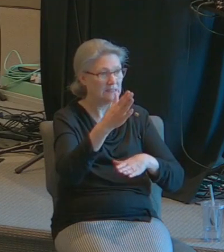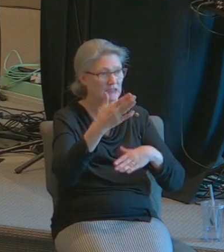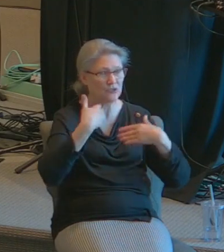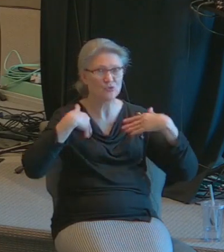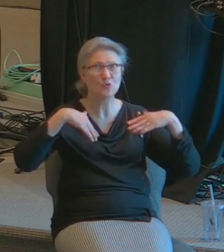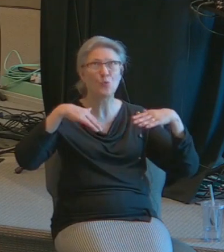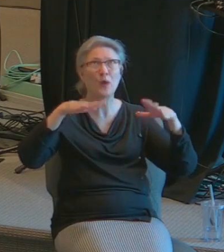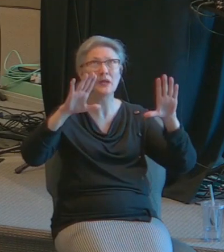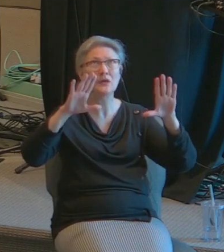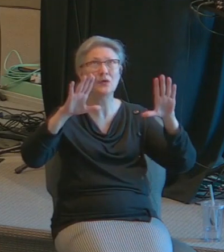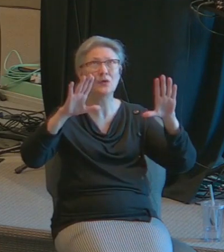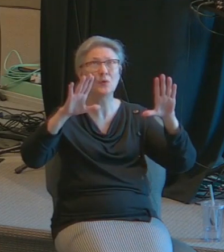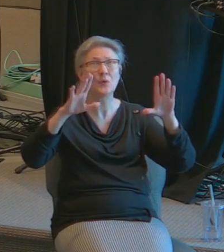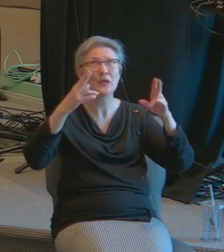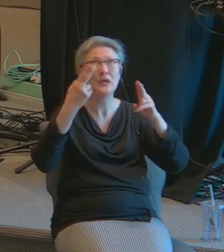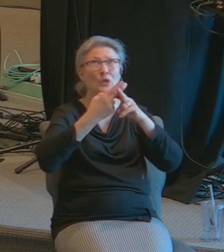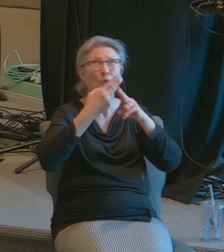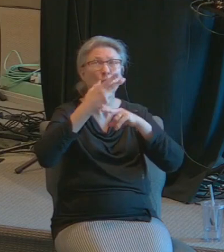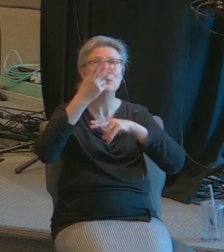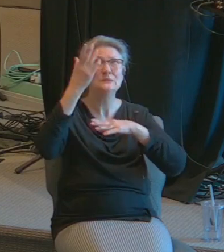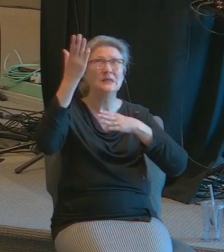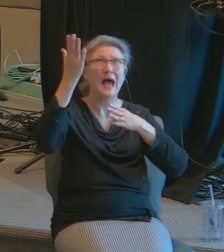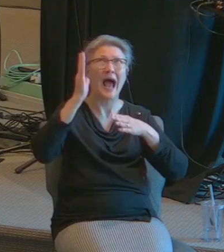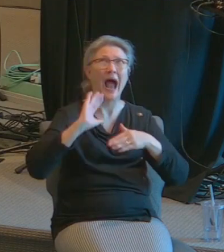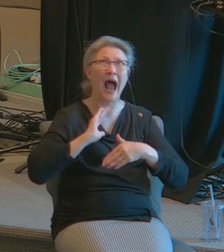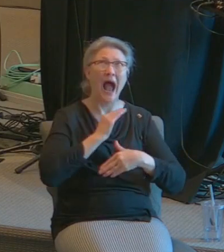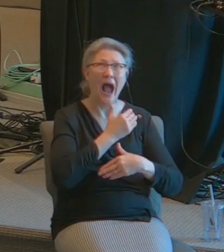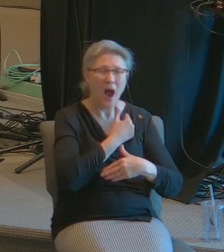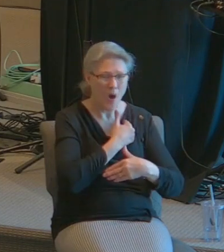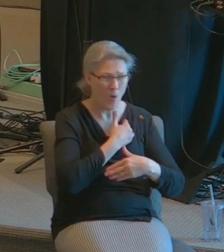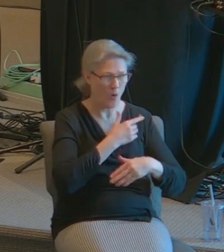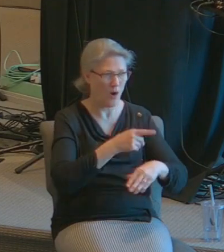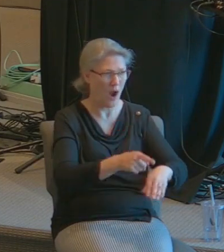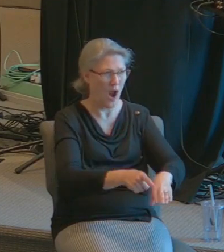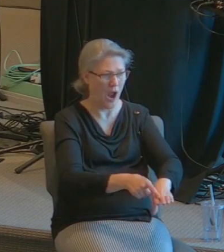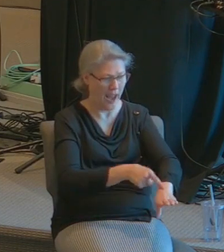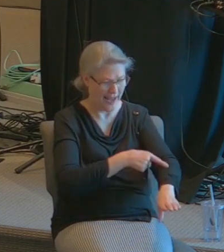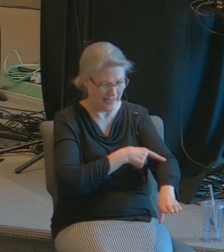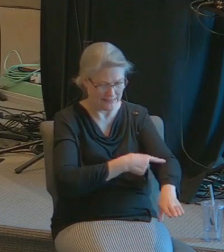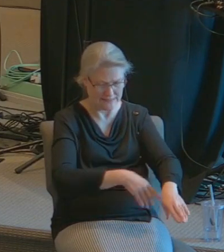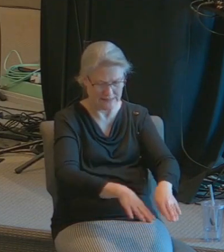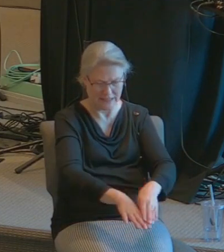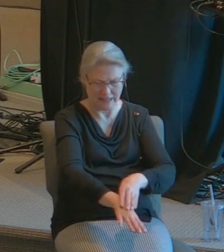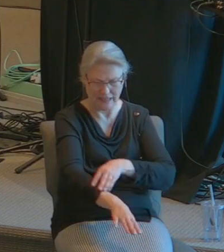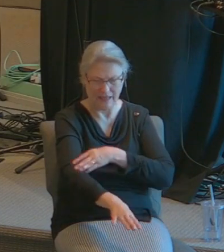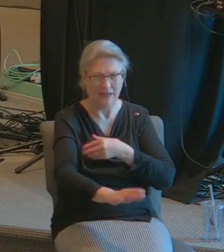these arms to become conduits of his Holy Spirit and power